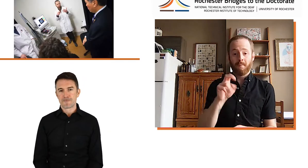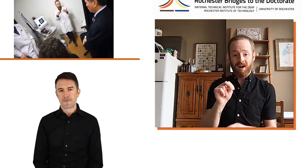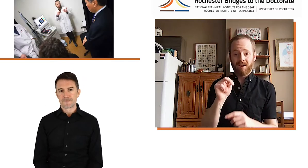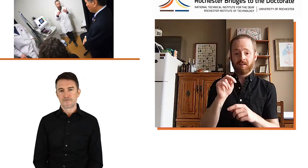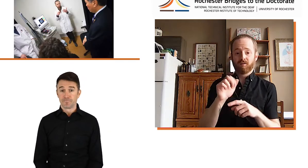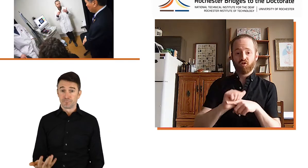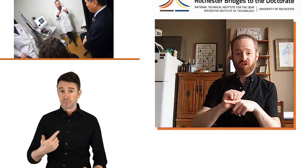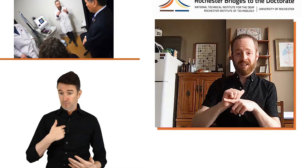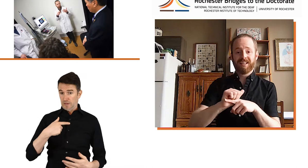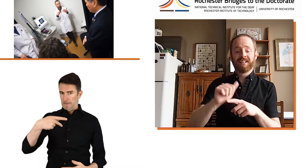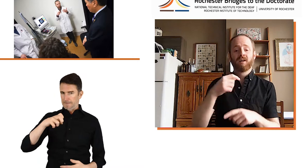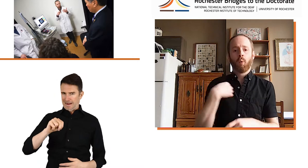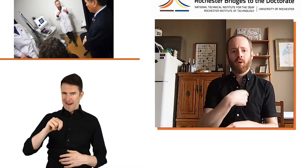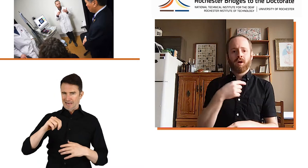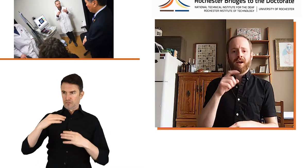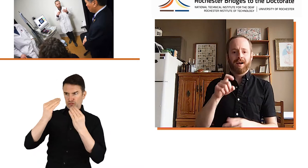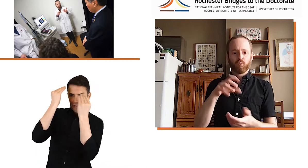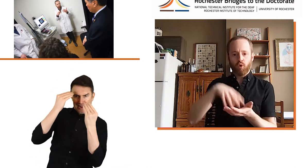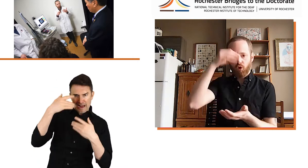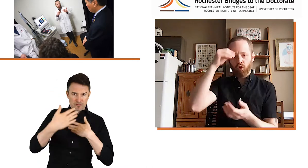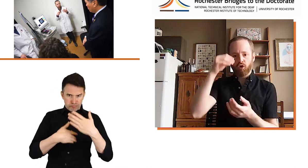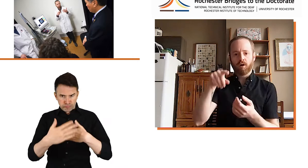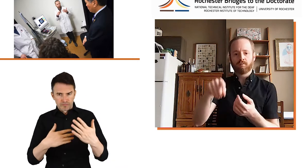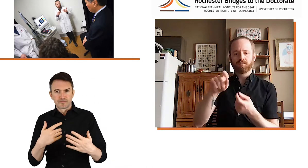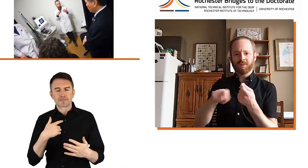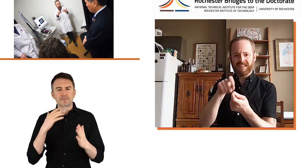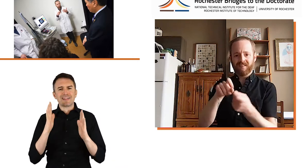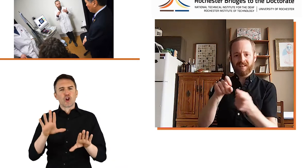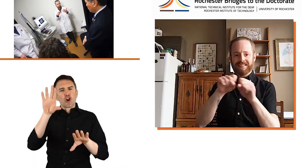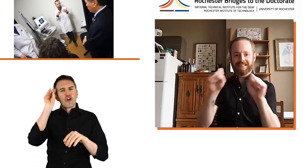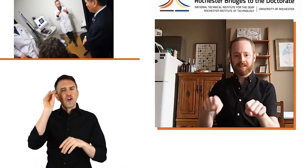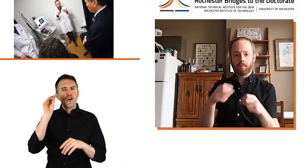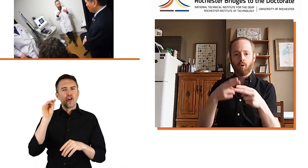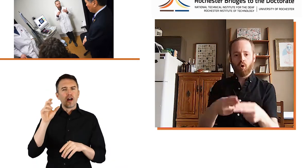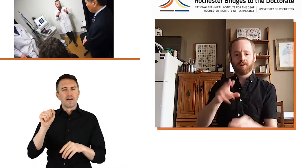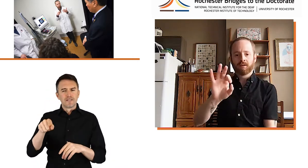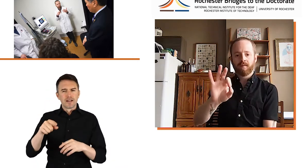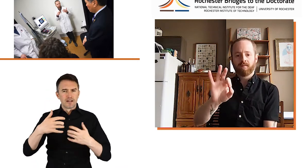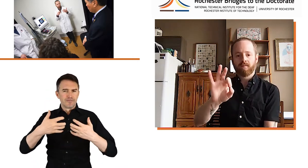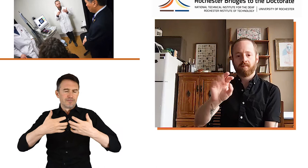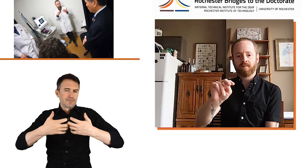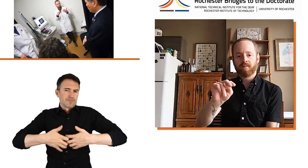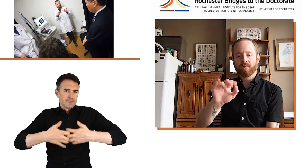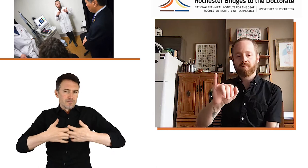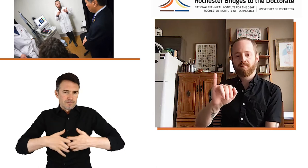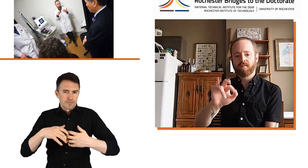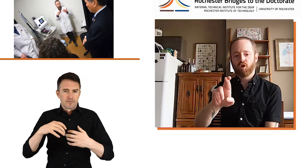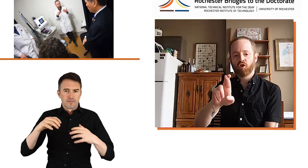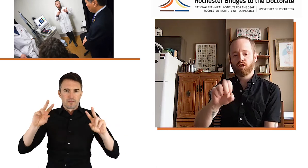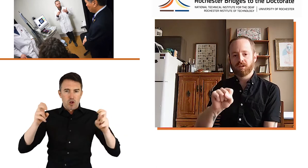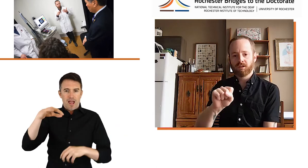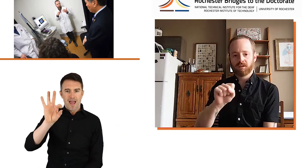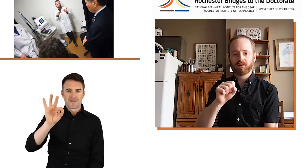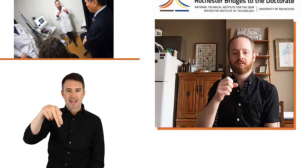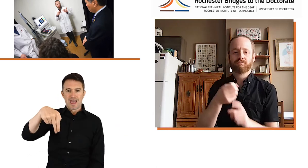So during the Penn training, we were also required to learn a specific system called